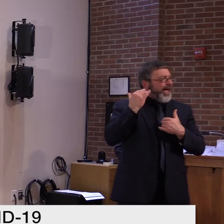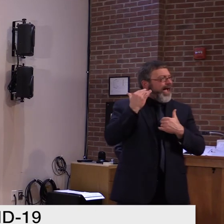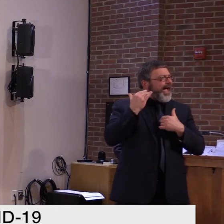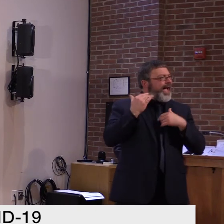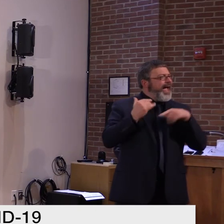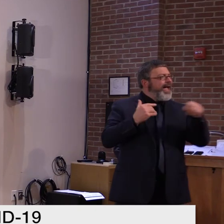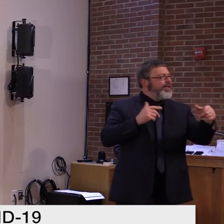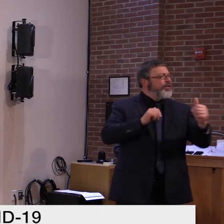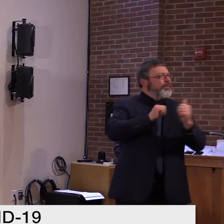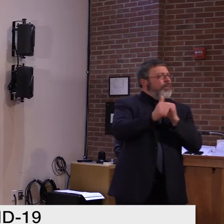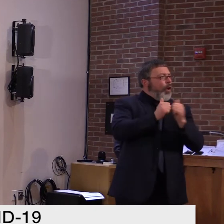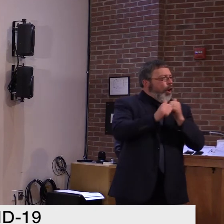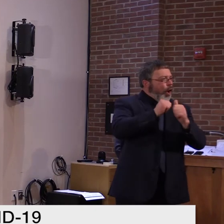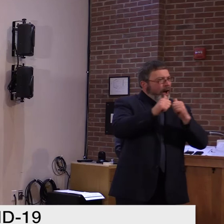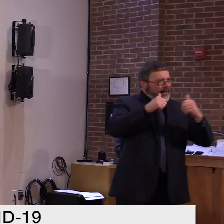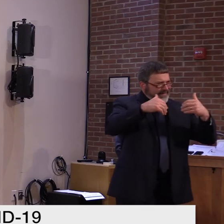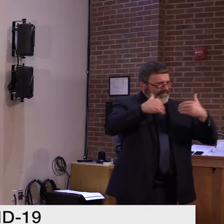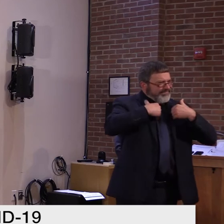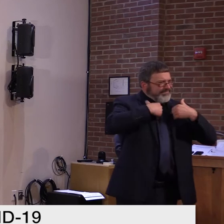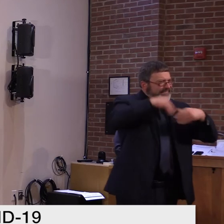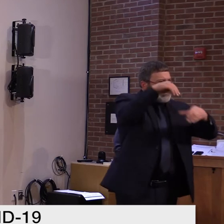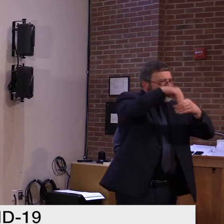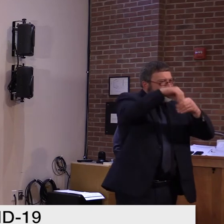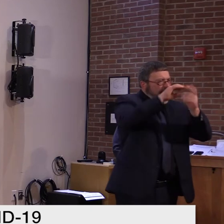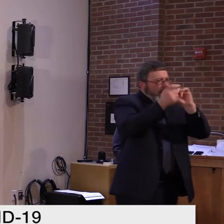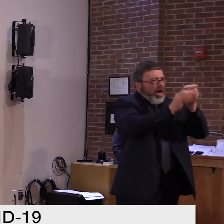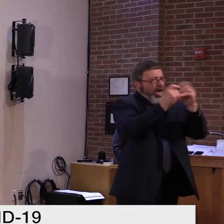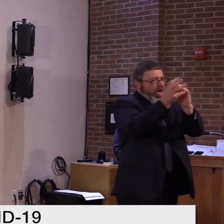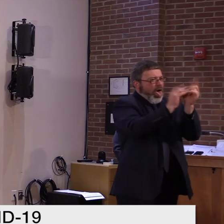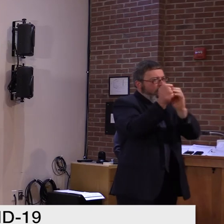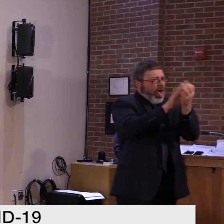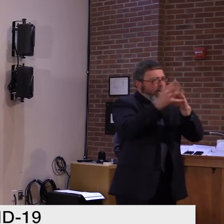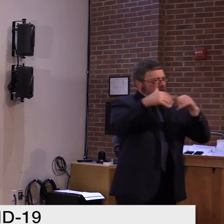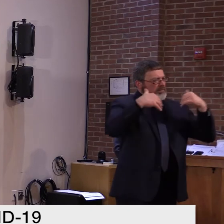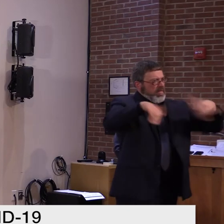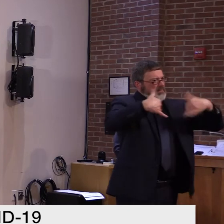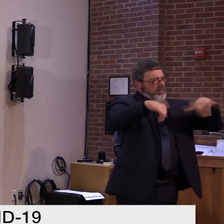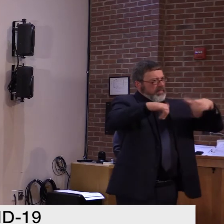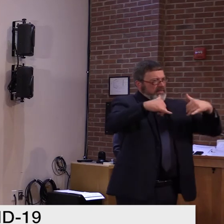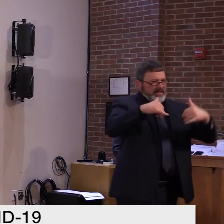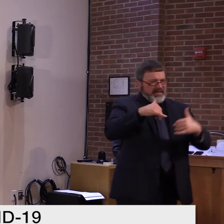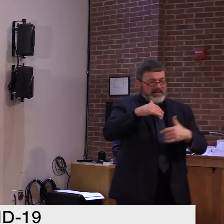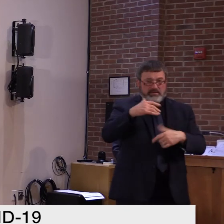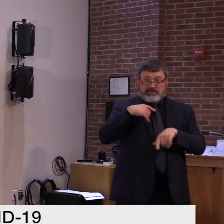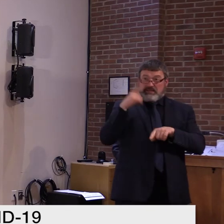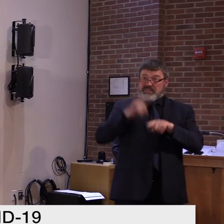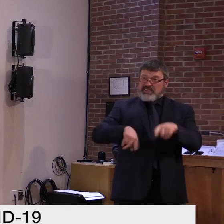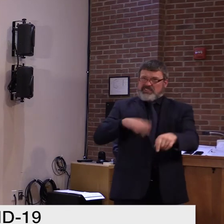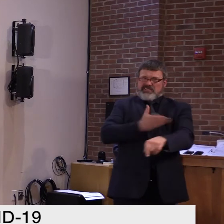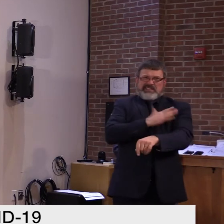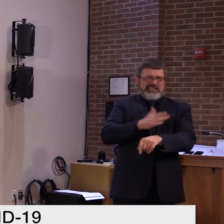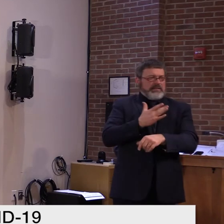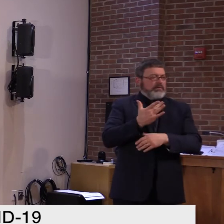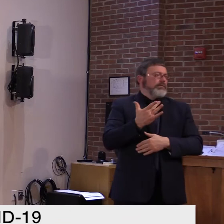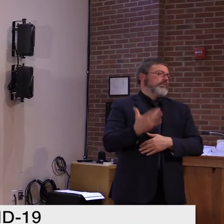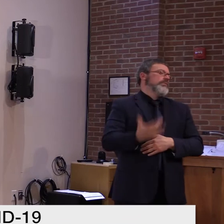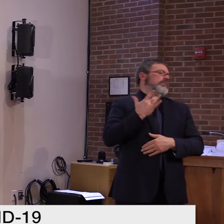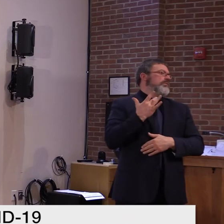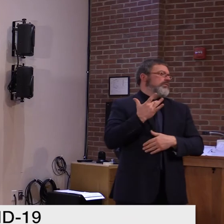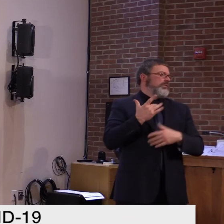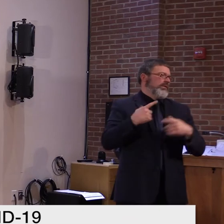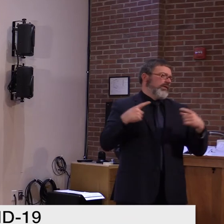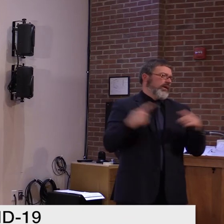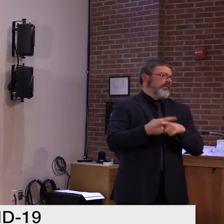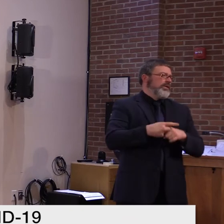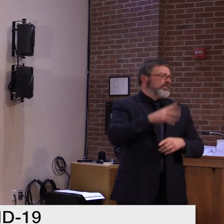those same students can't take this curricular music class for credit, um, indoors if it involves singing